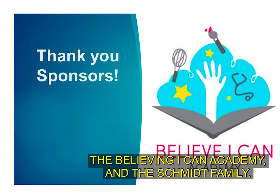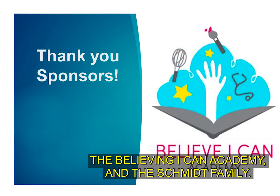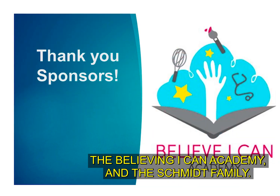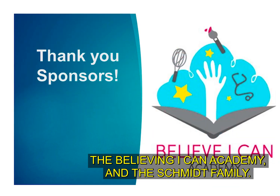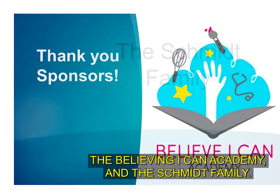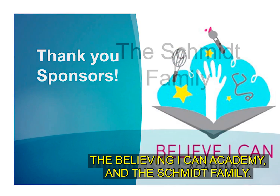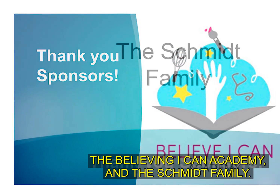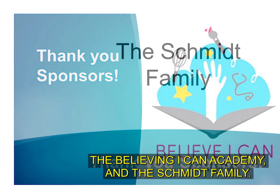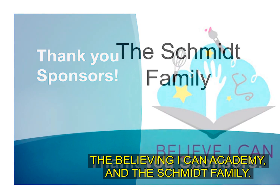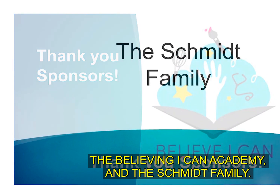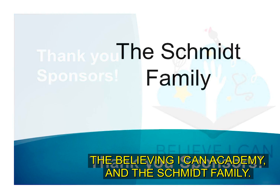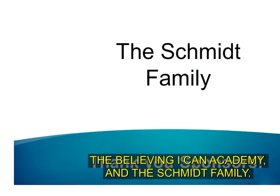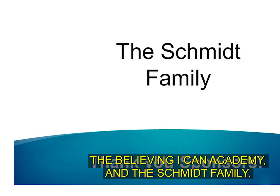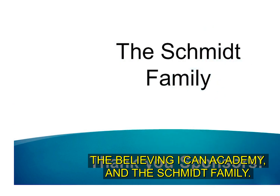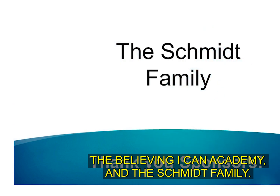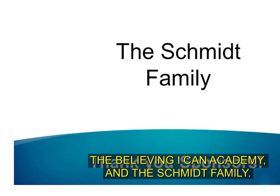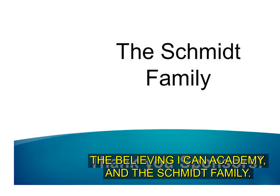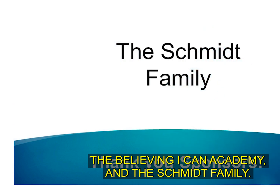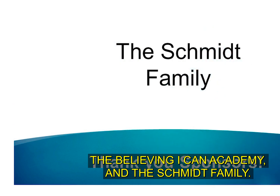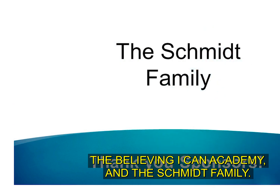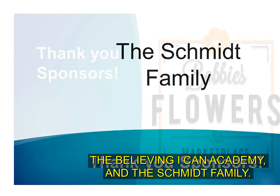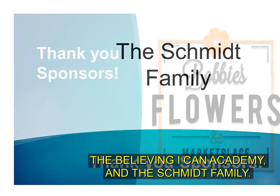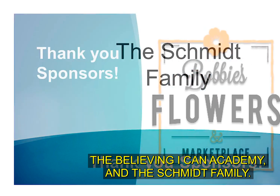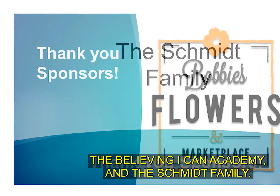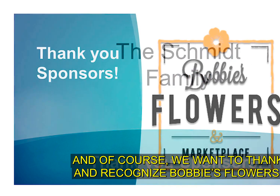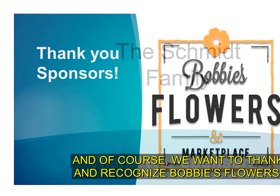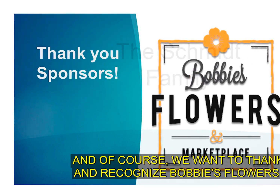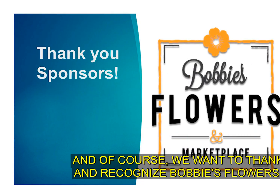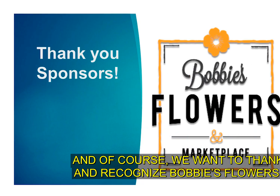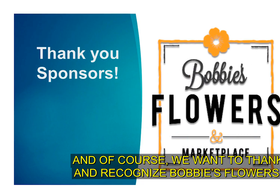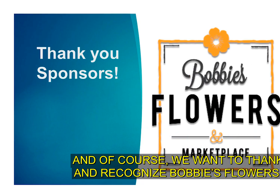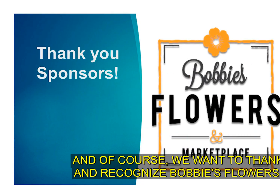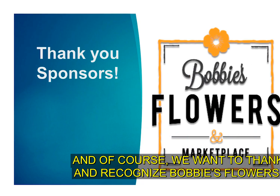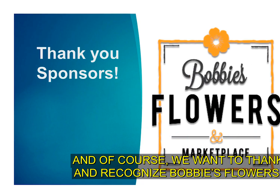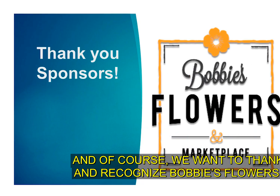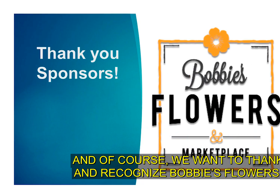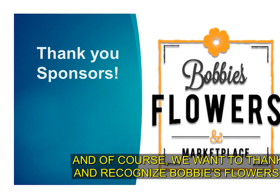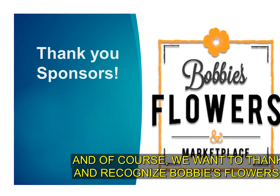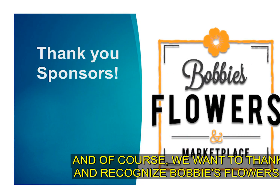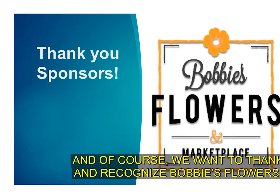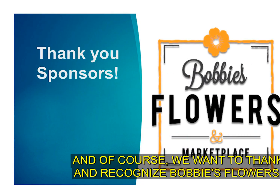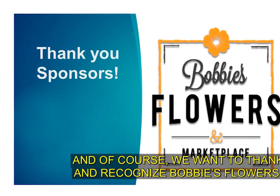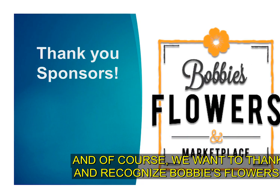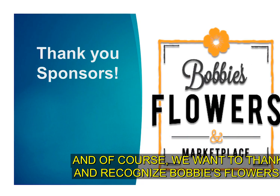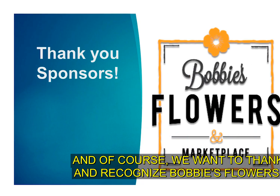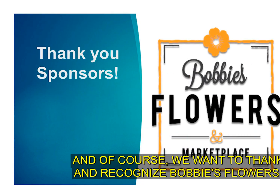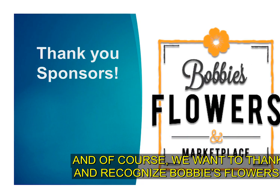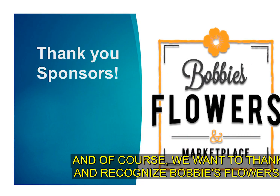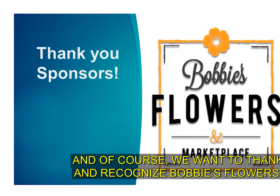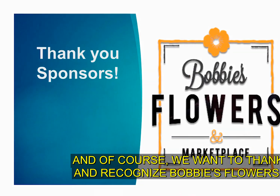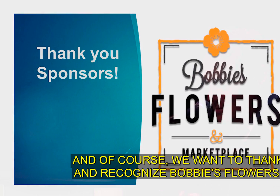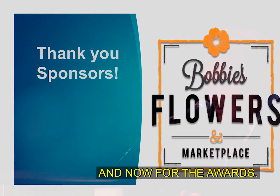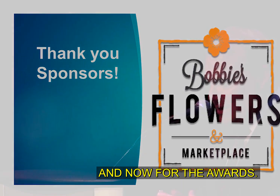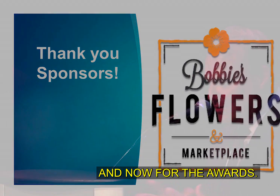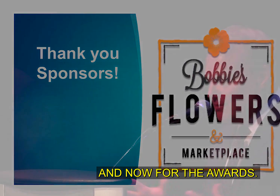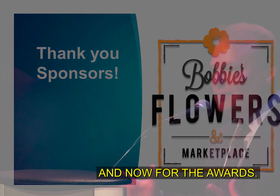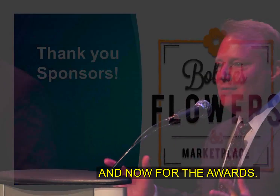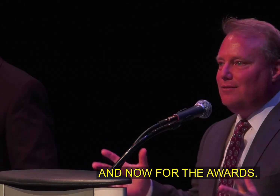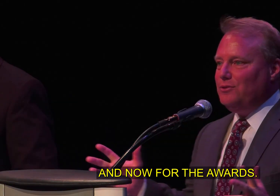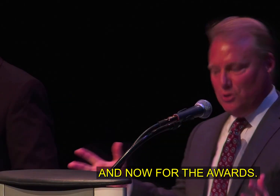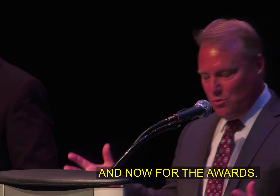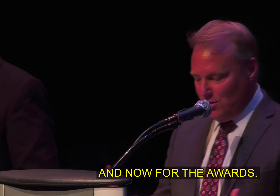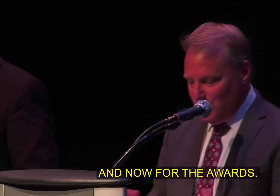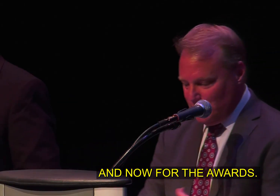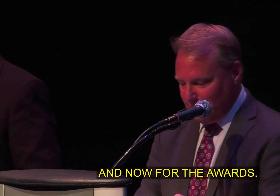academy and the schmidt family and of course we want to thank and recognize bobby flowers and now